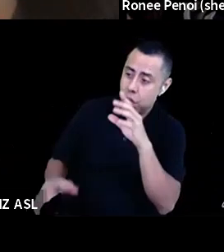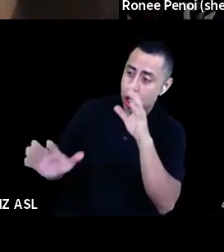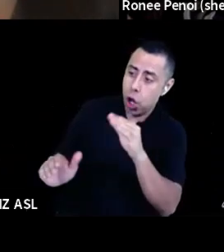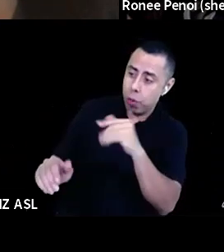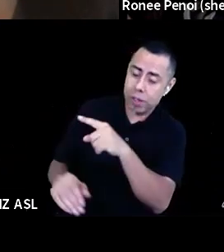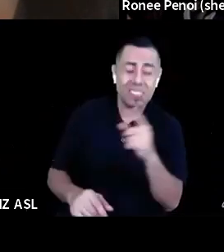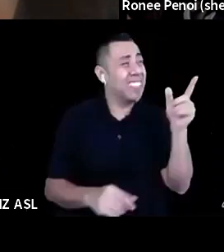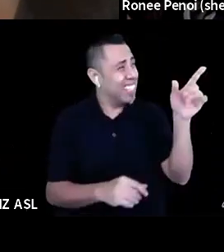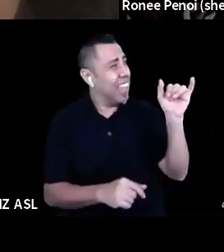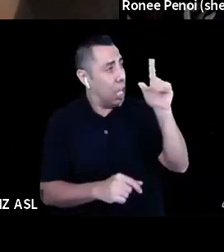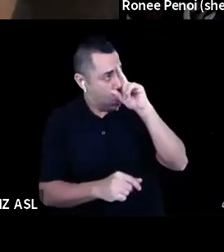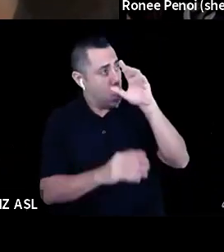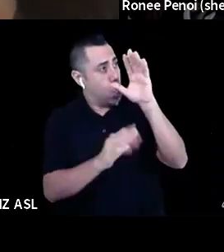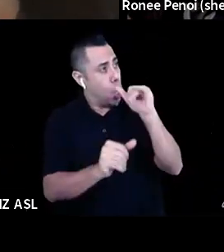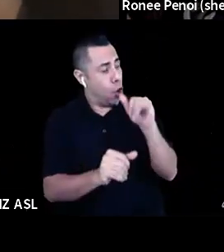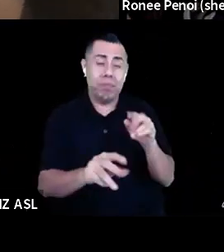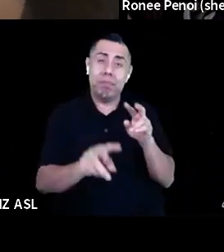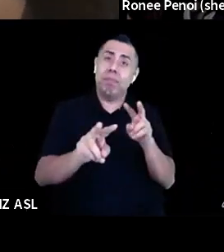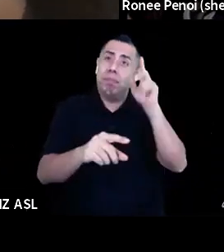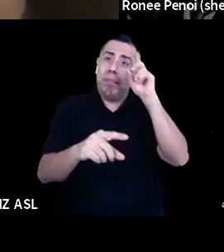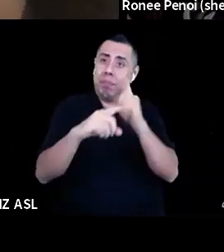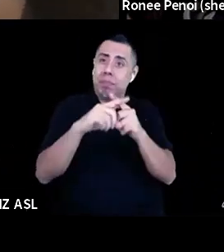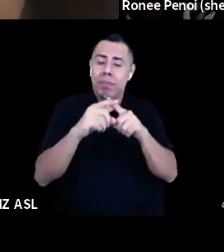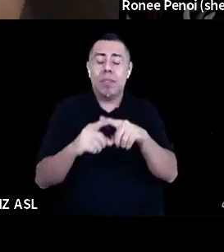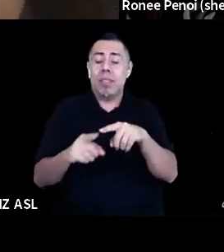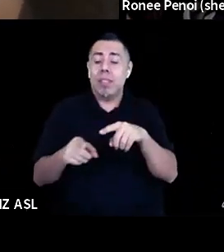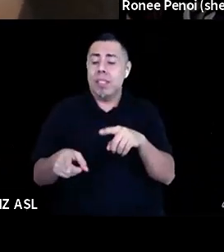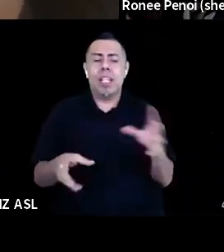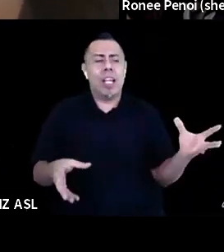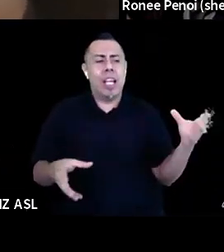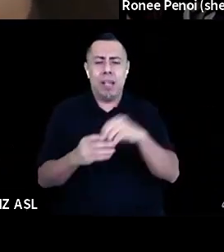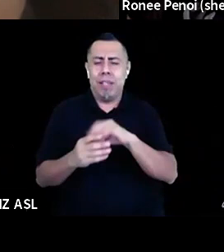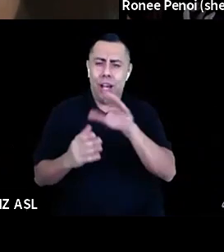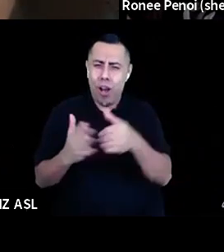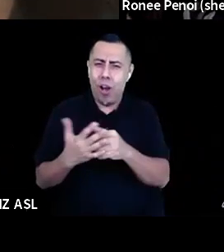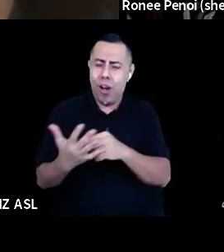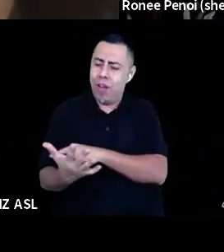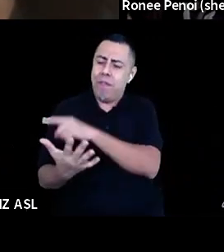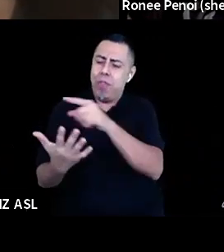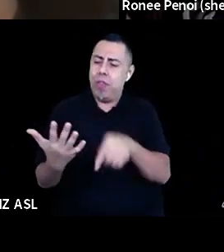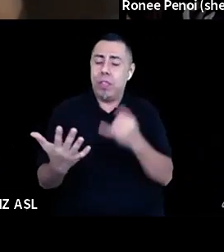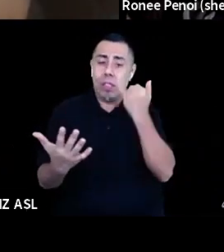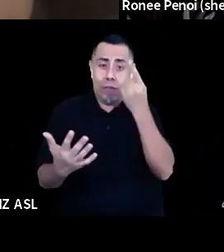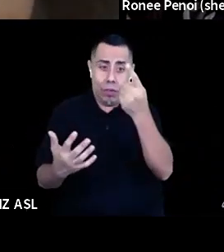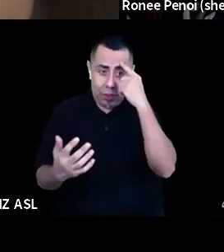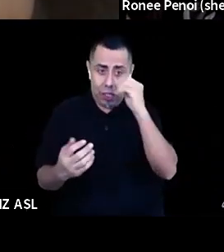of those, um, whenever we think holistically, and we move through this relationally instead of transactionally.